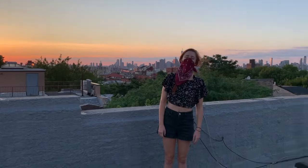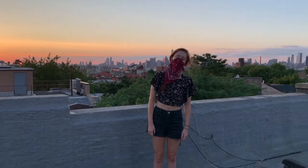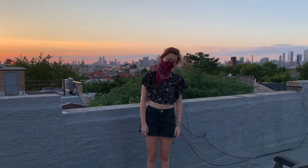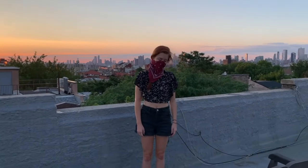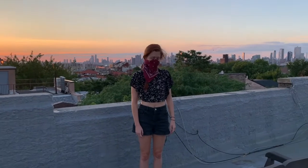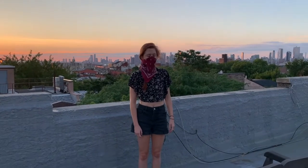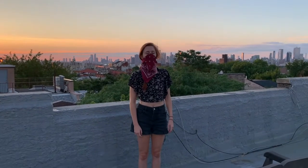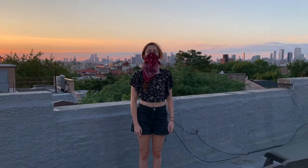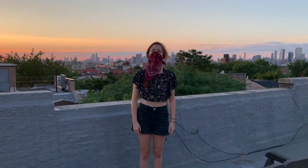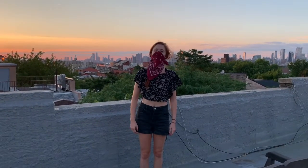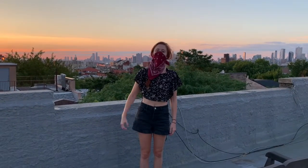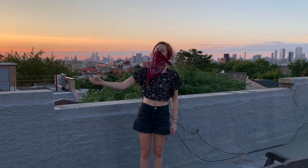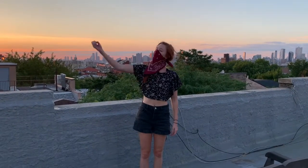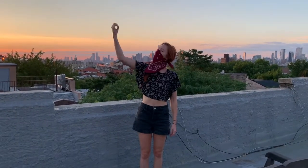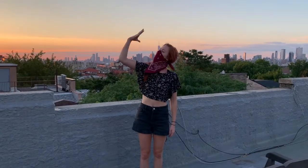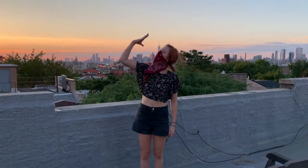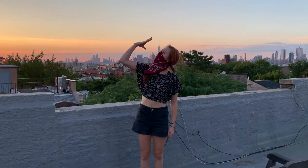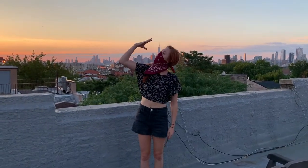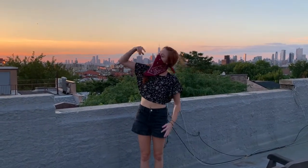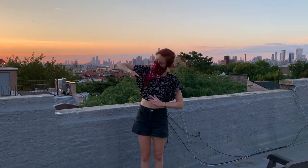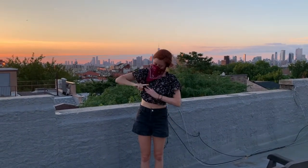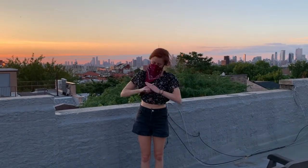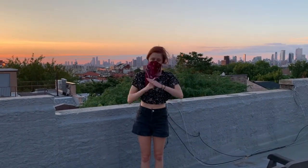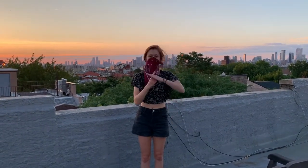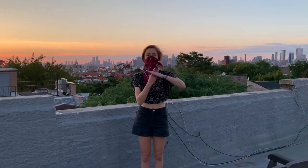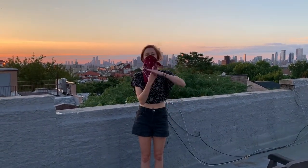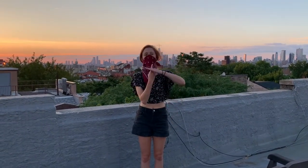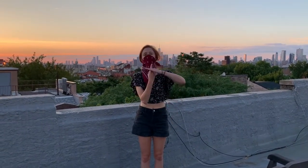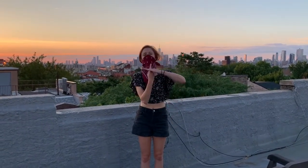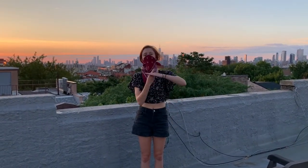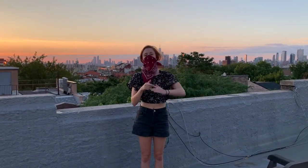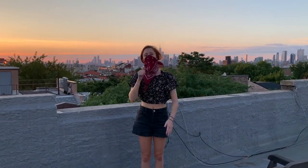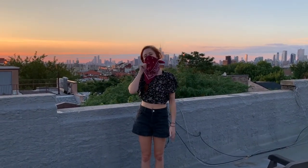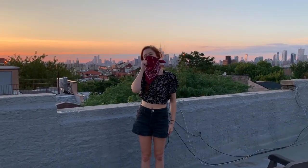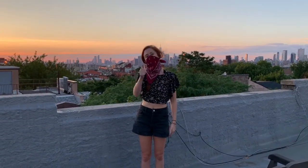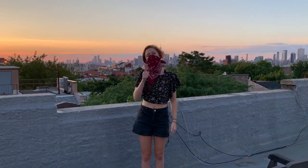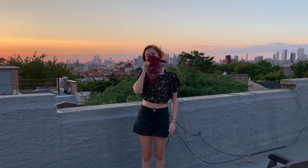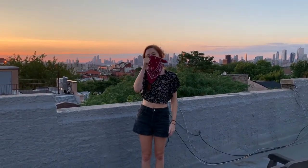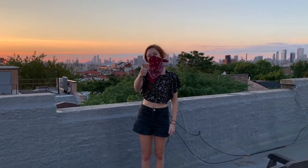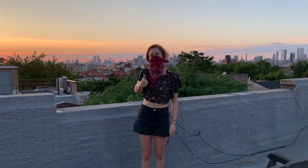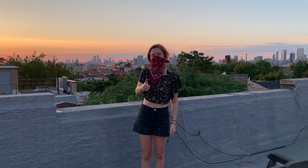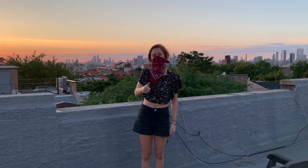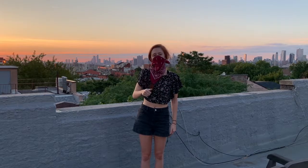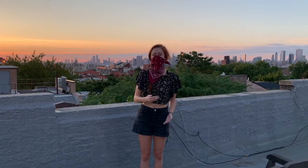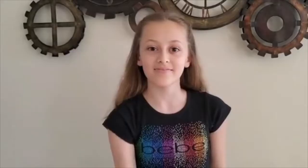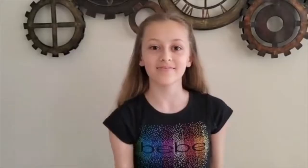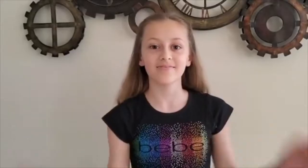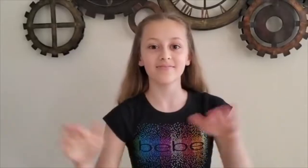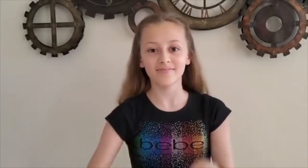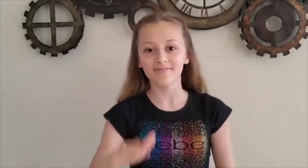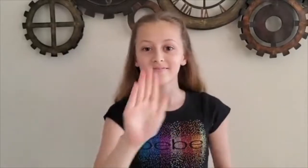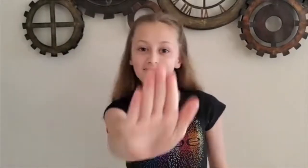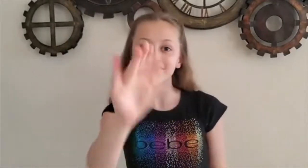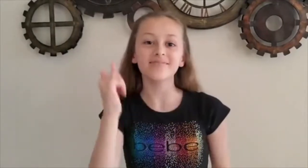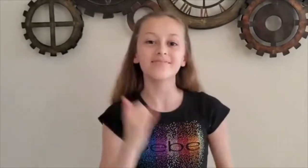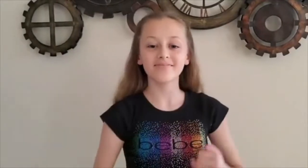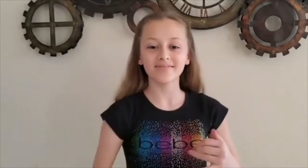The sun will come out tomorrow Bet your bottom